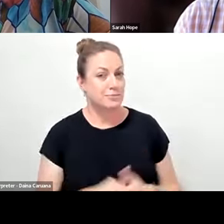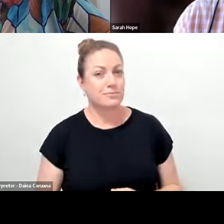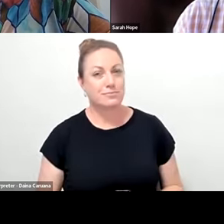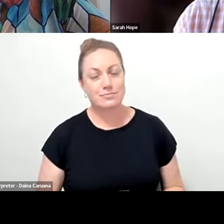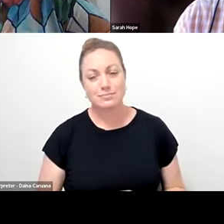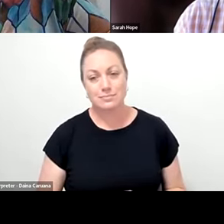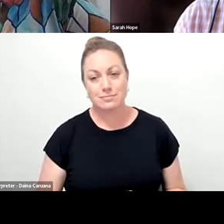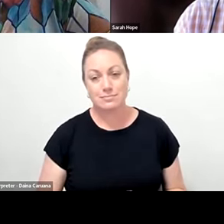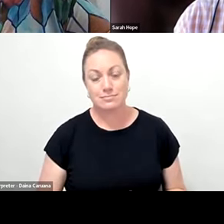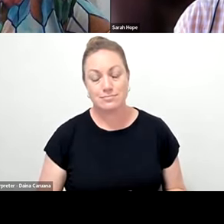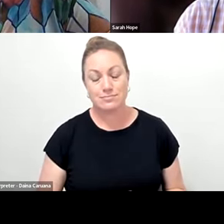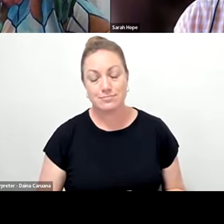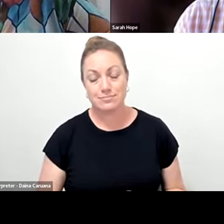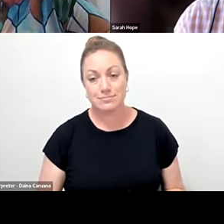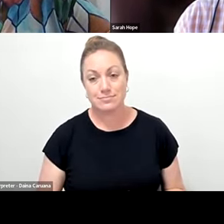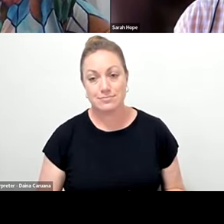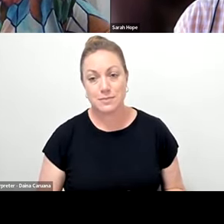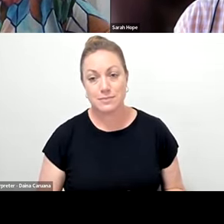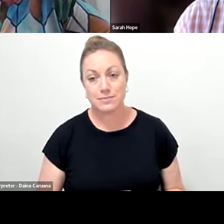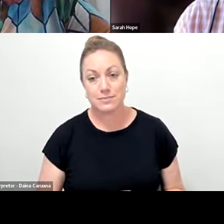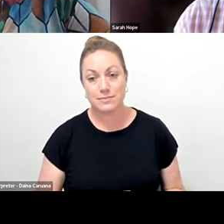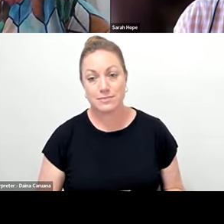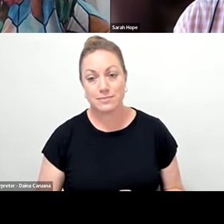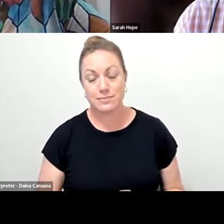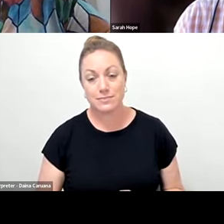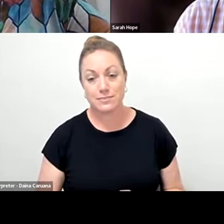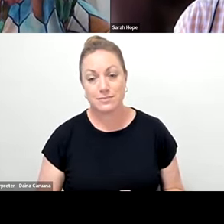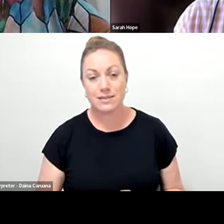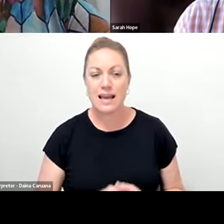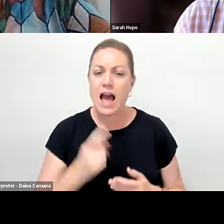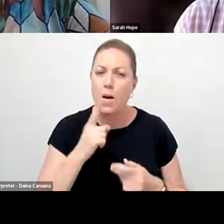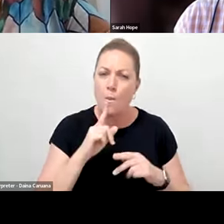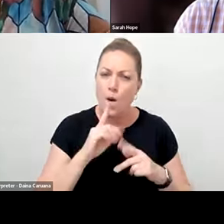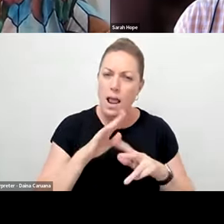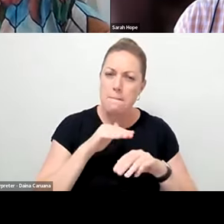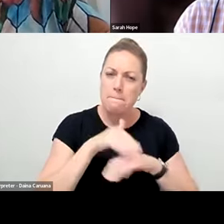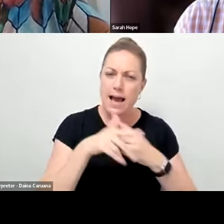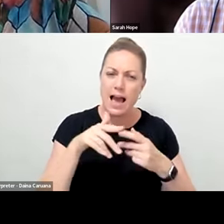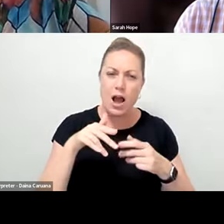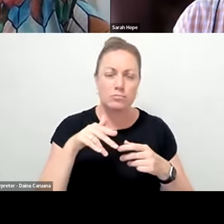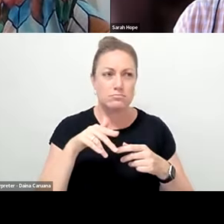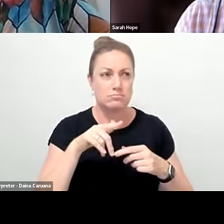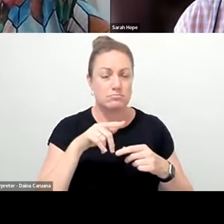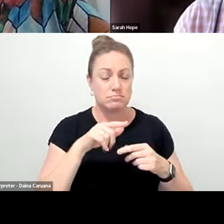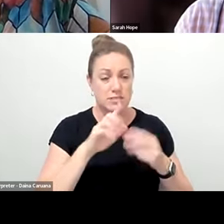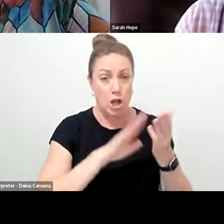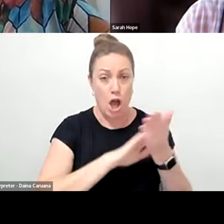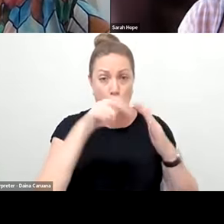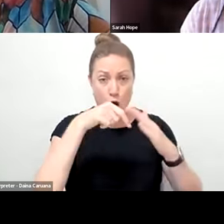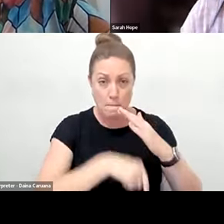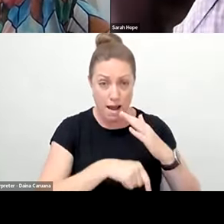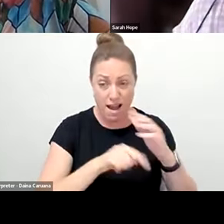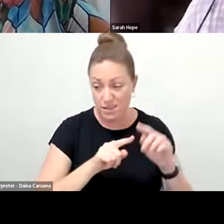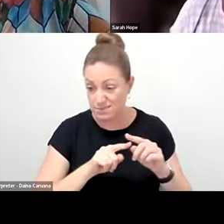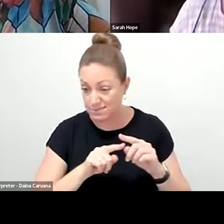And how are you going to, this is from sort of Catherine, sorry, I'm not quite sure where, from Hobart, is